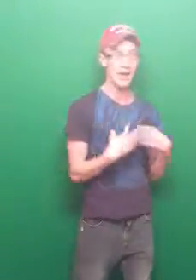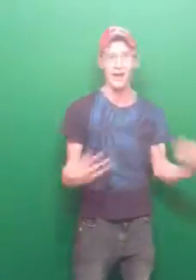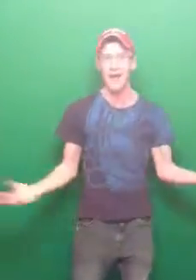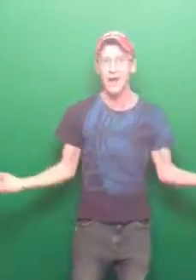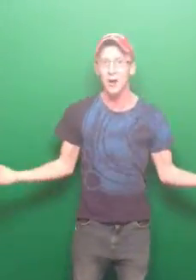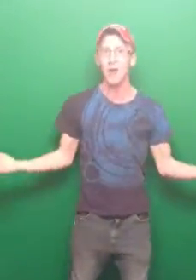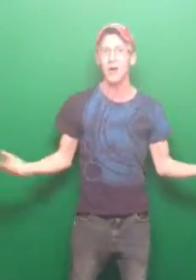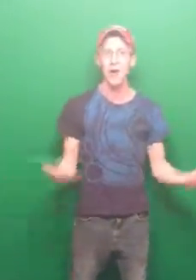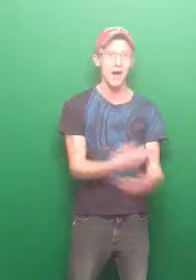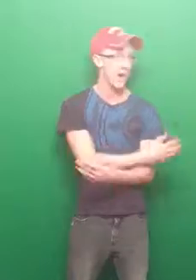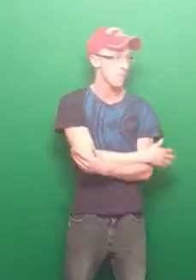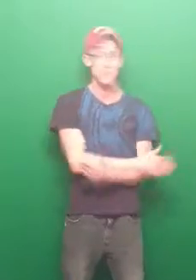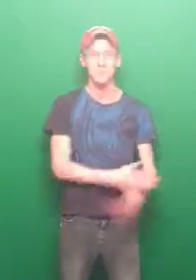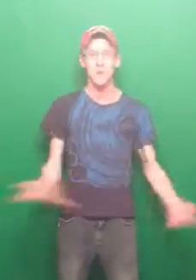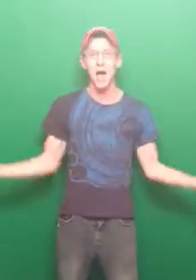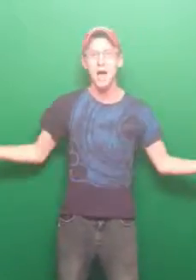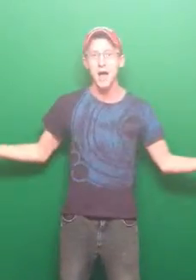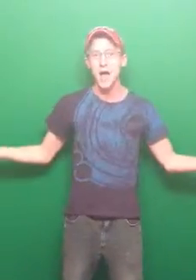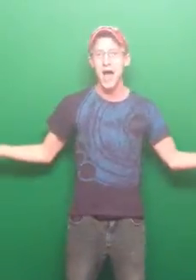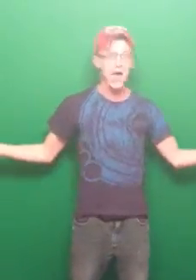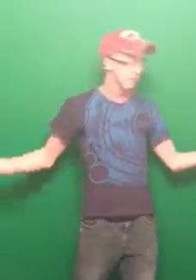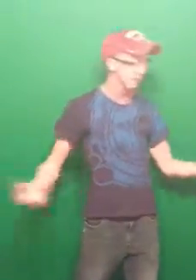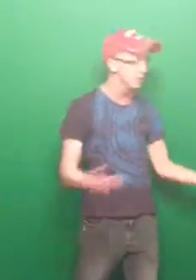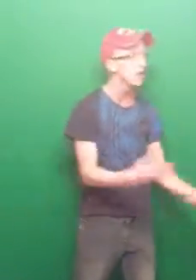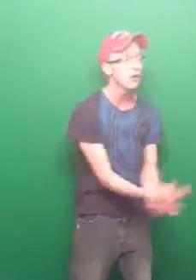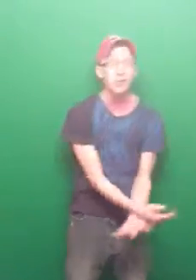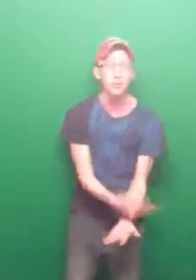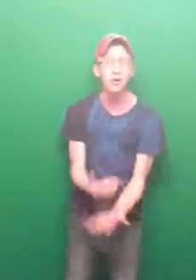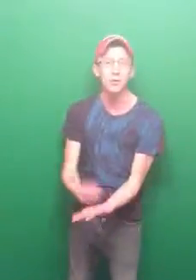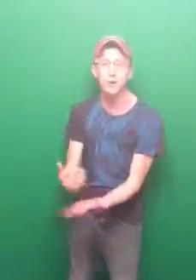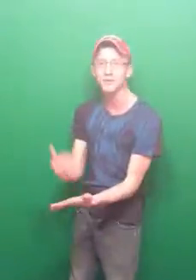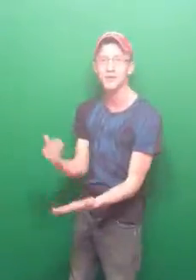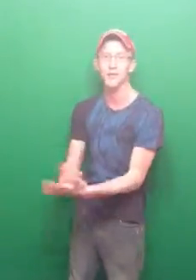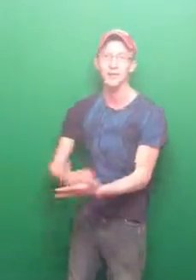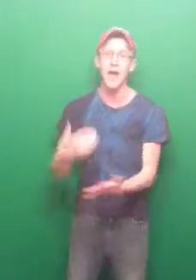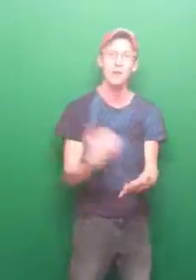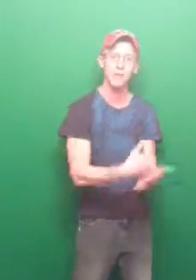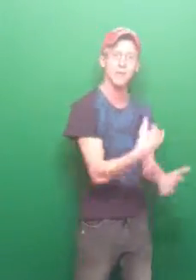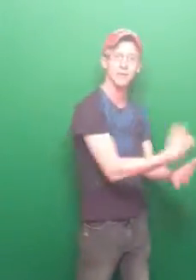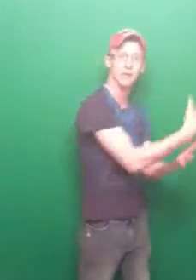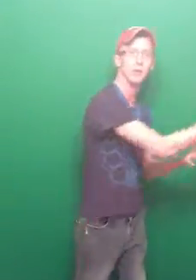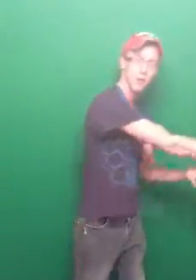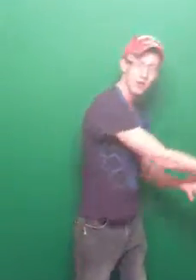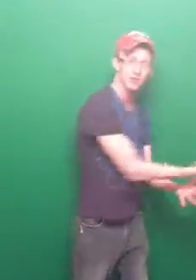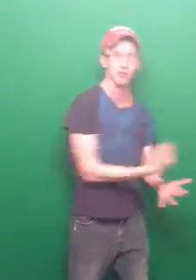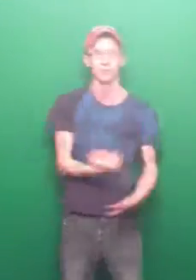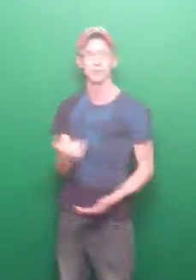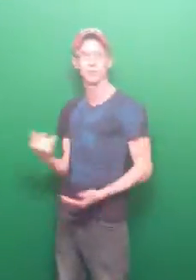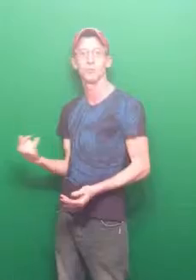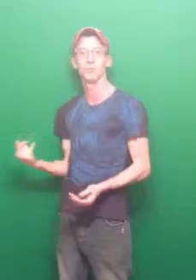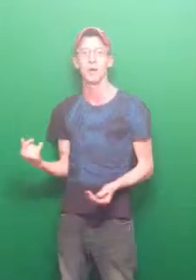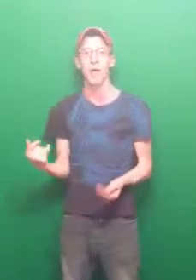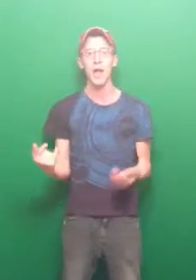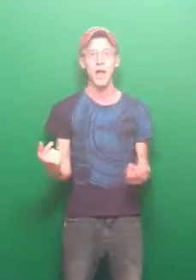at all. I, I, I, I have literally put myself out of this equation and